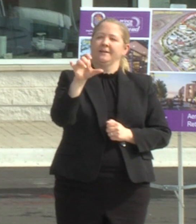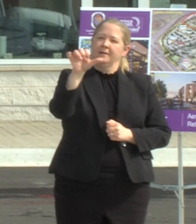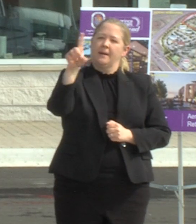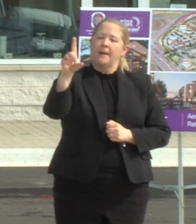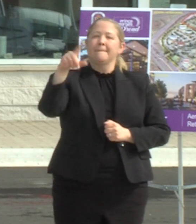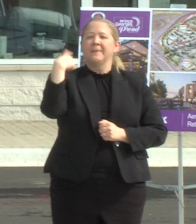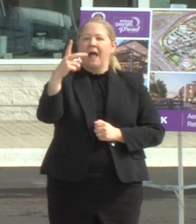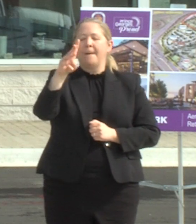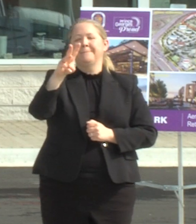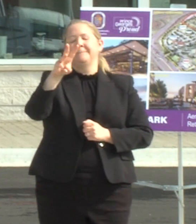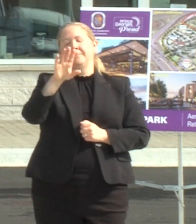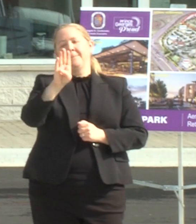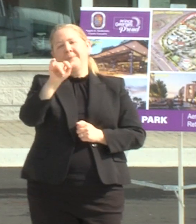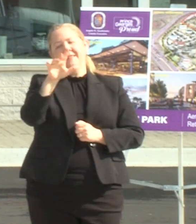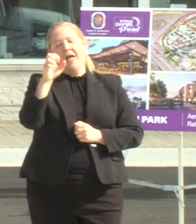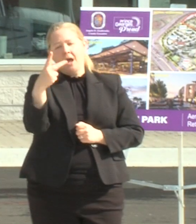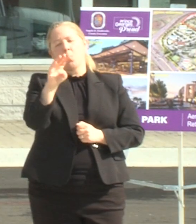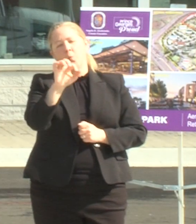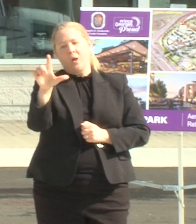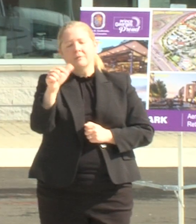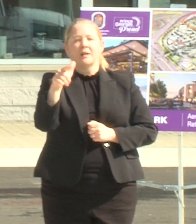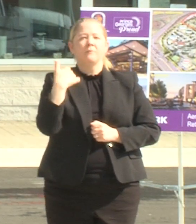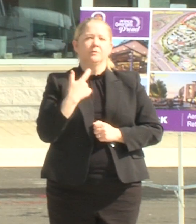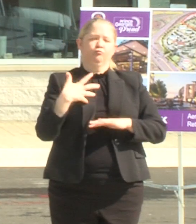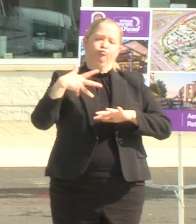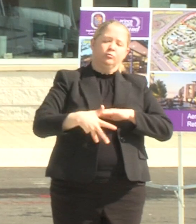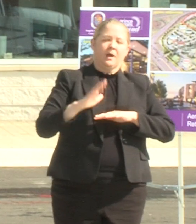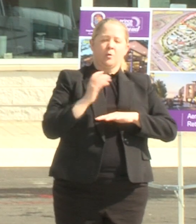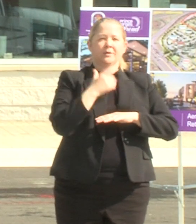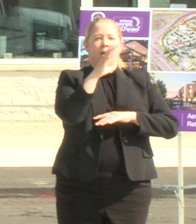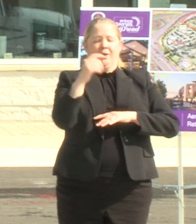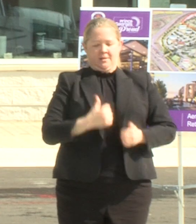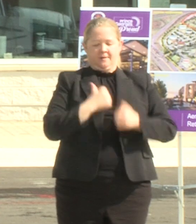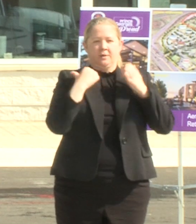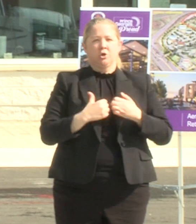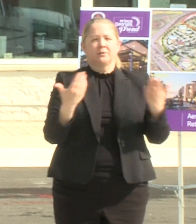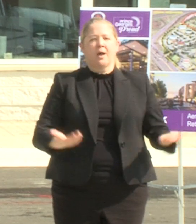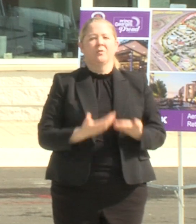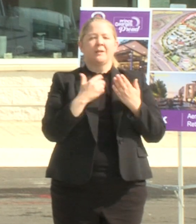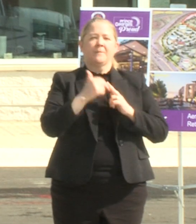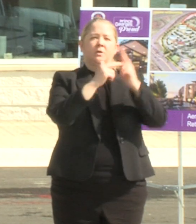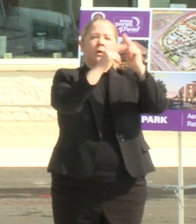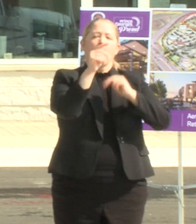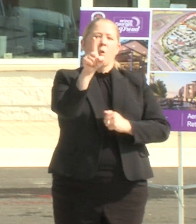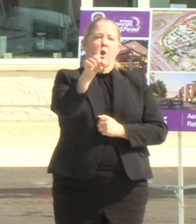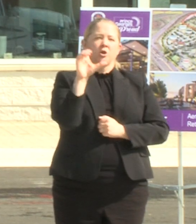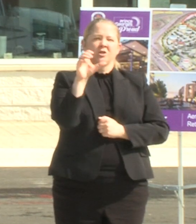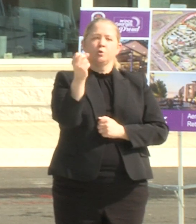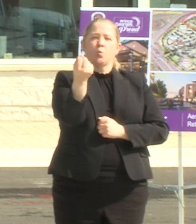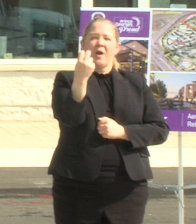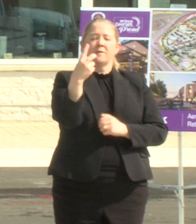group who has roots in our county and lives here now are building 112 residential units with